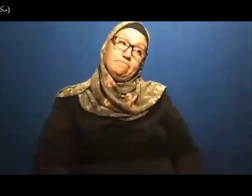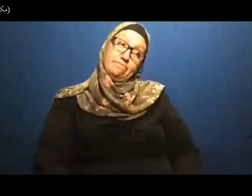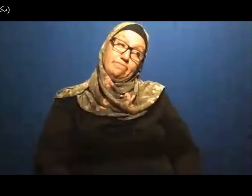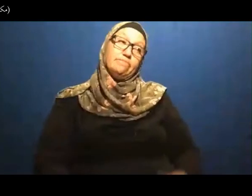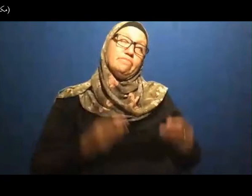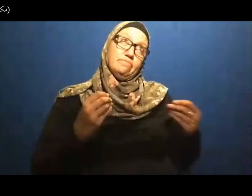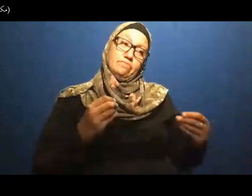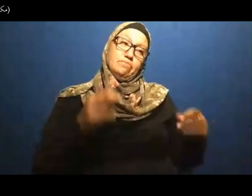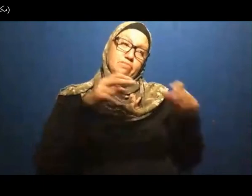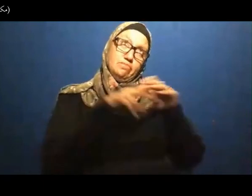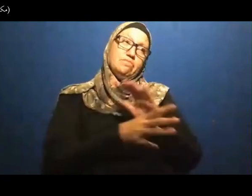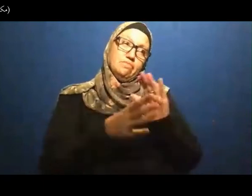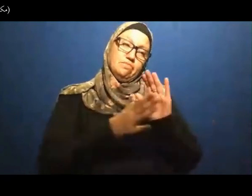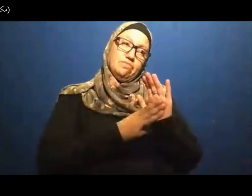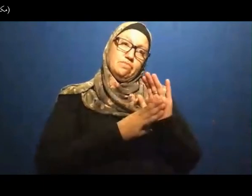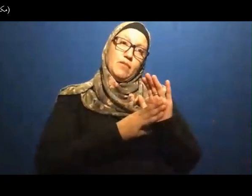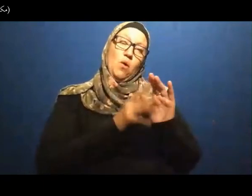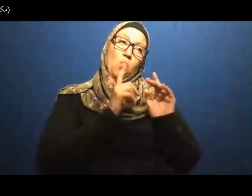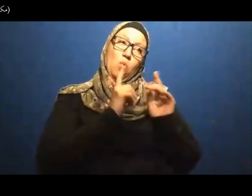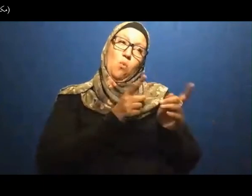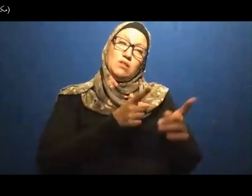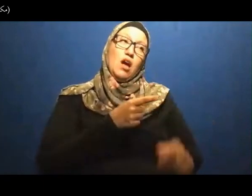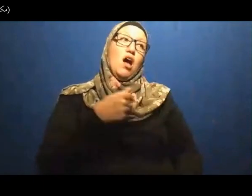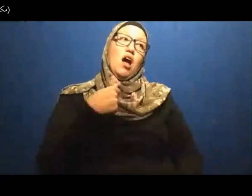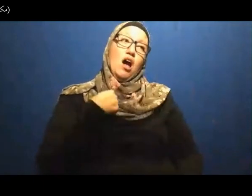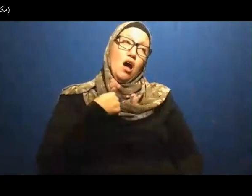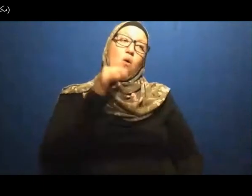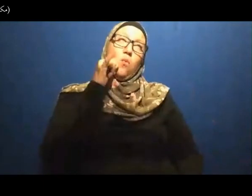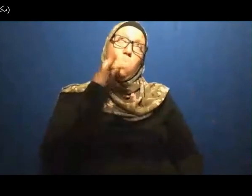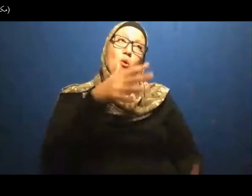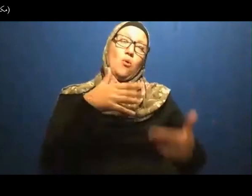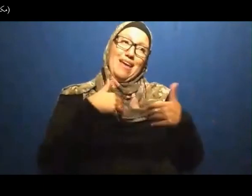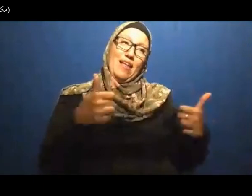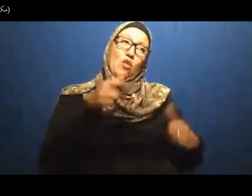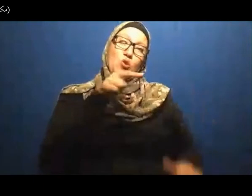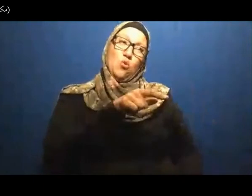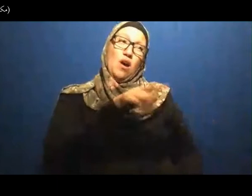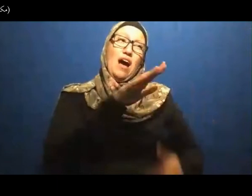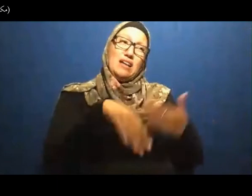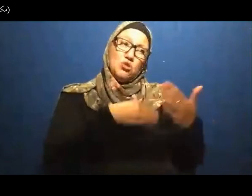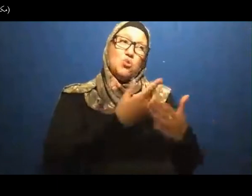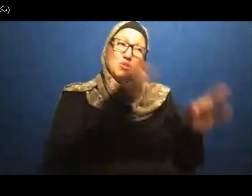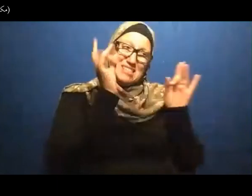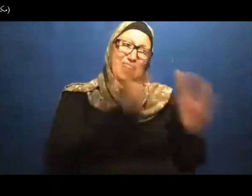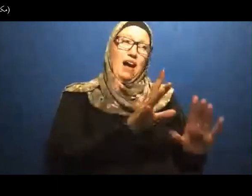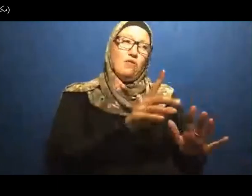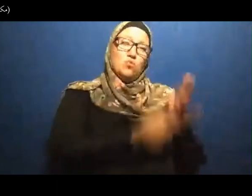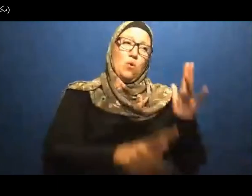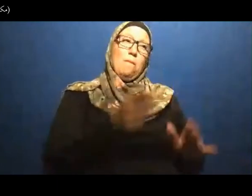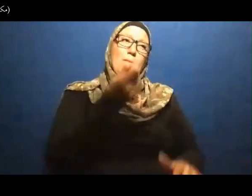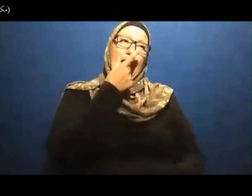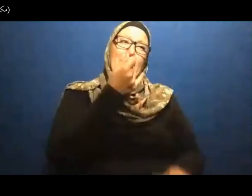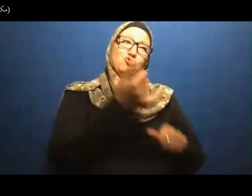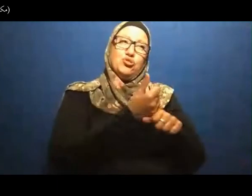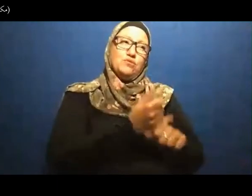That's the Wording of The hadith I am not Going to Heal you Unless you Take medication Because you Need